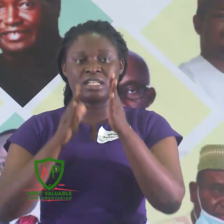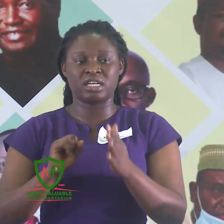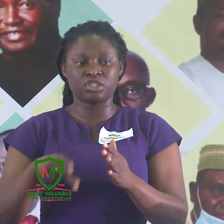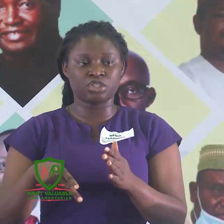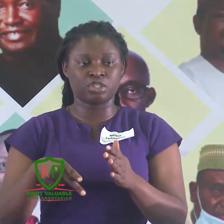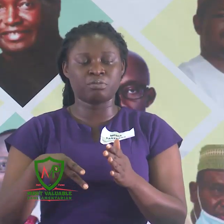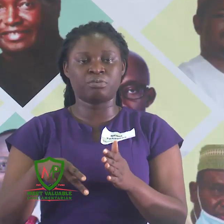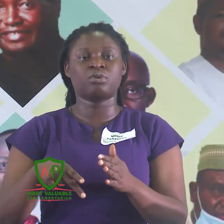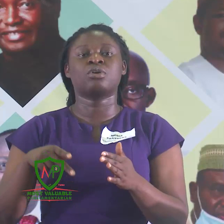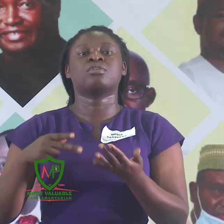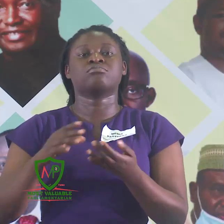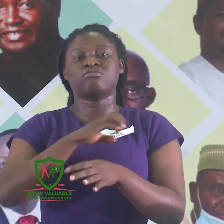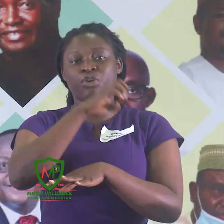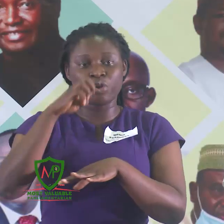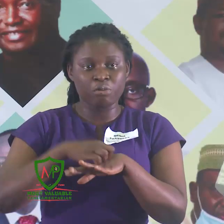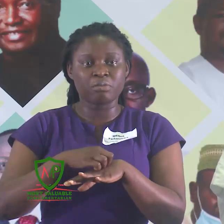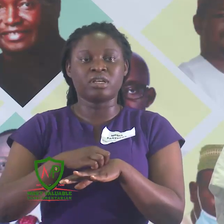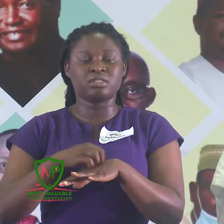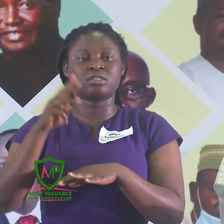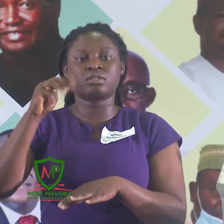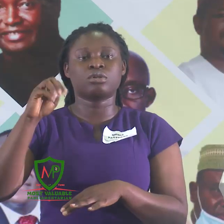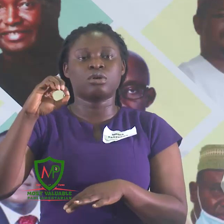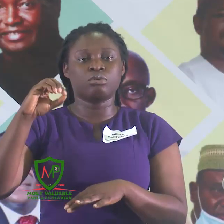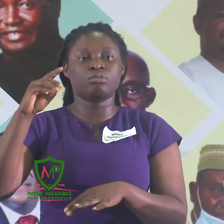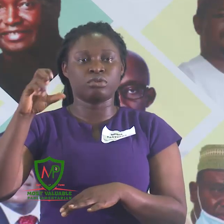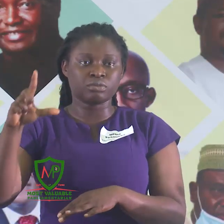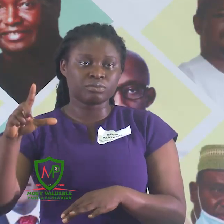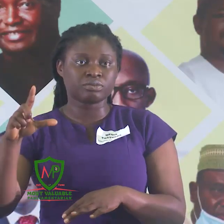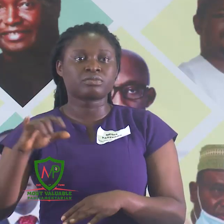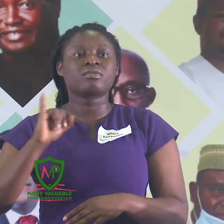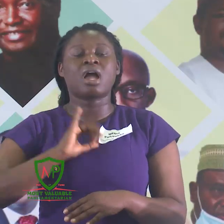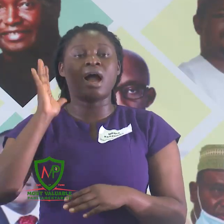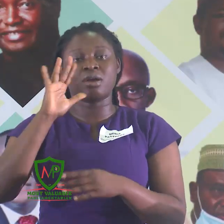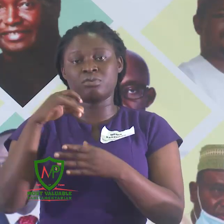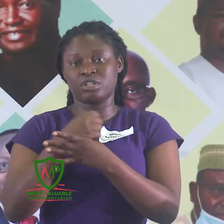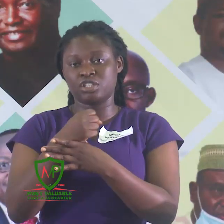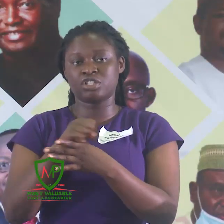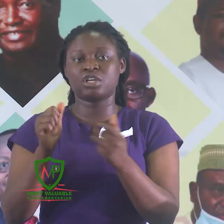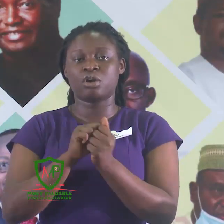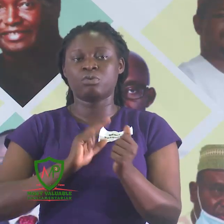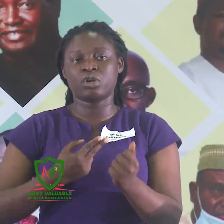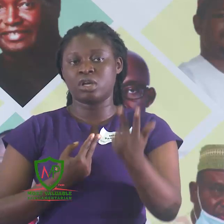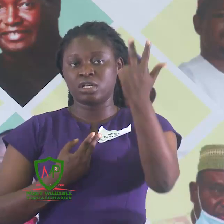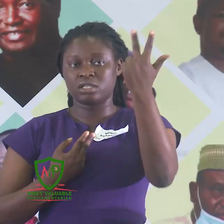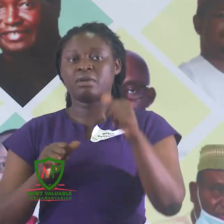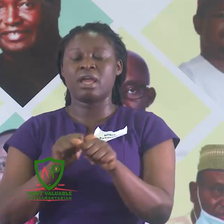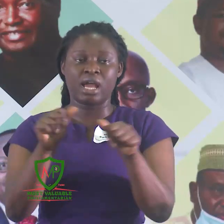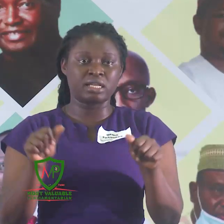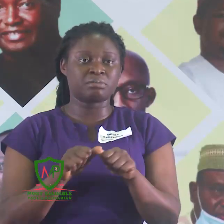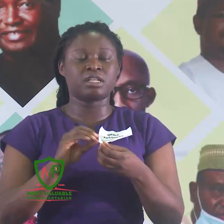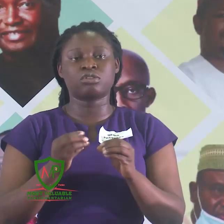recruitment, more than that. I will share with us only three aspects. Number one,